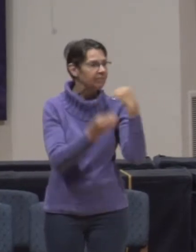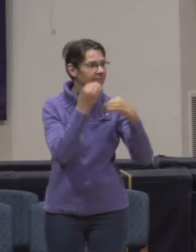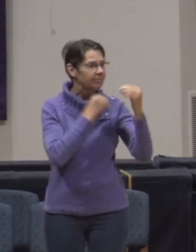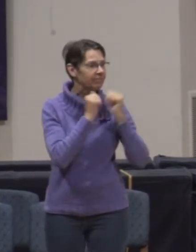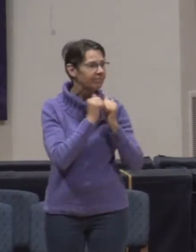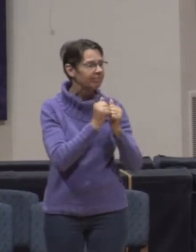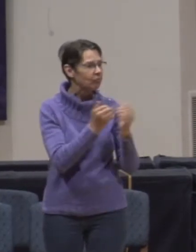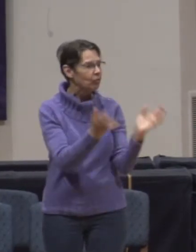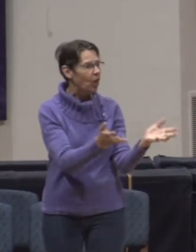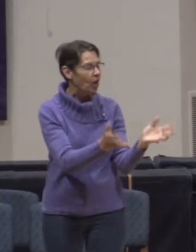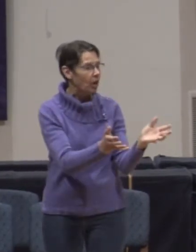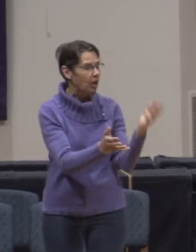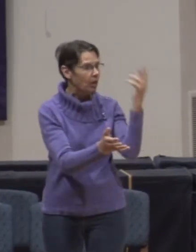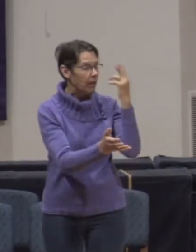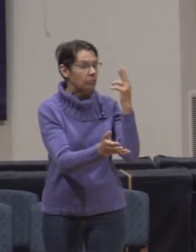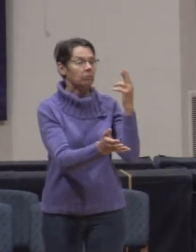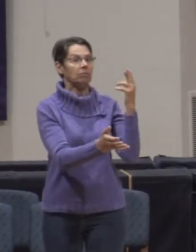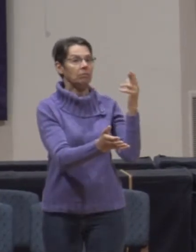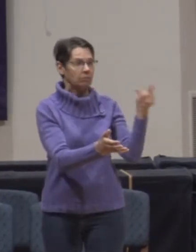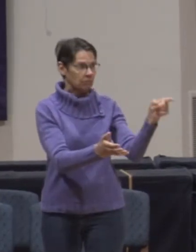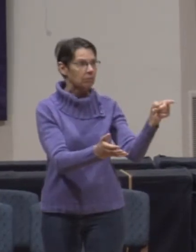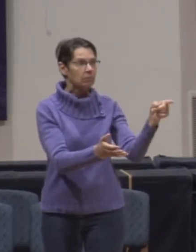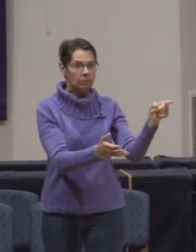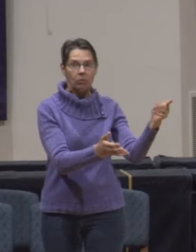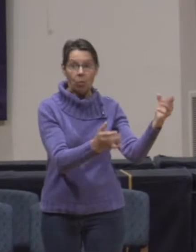So he follows through on his promise.